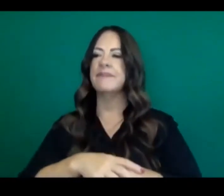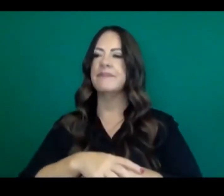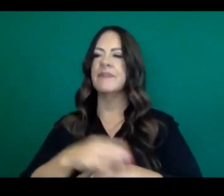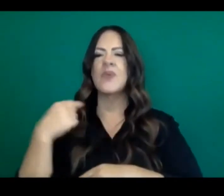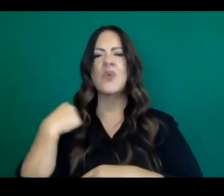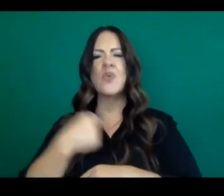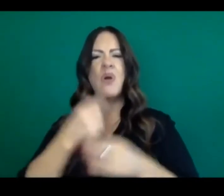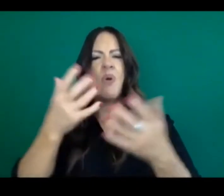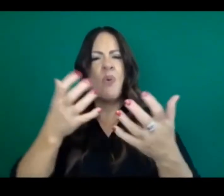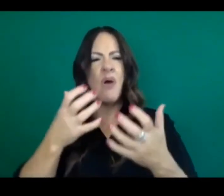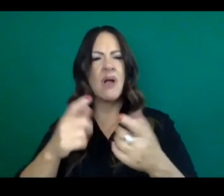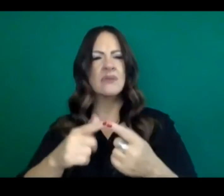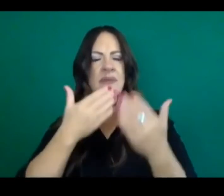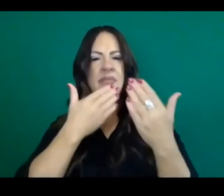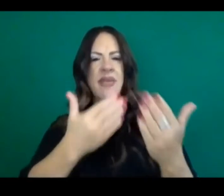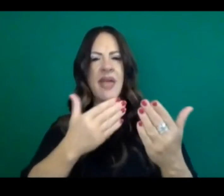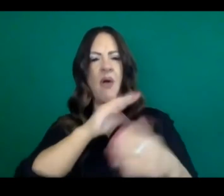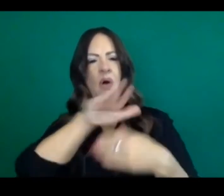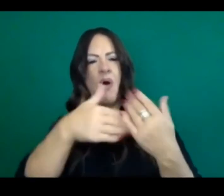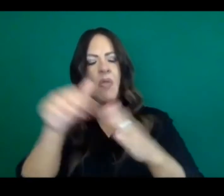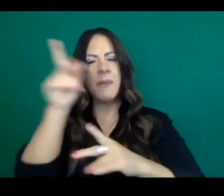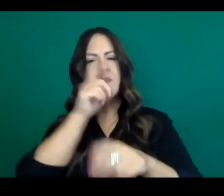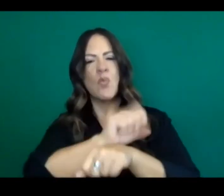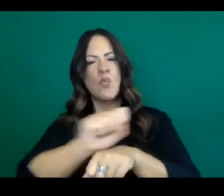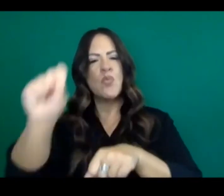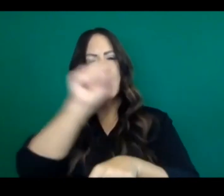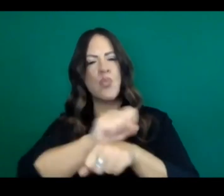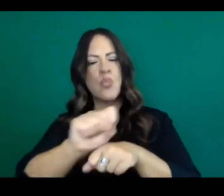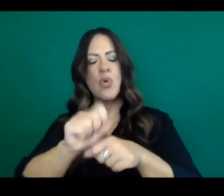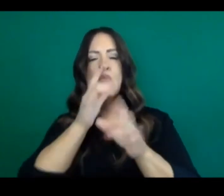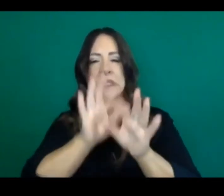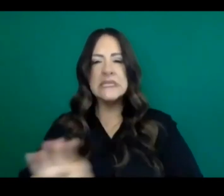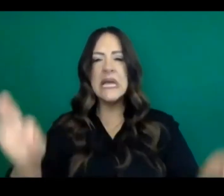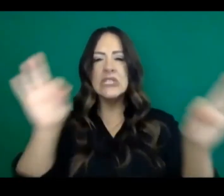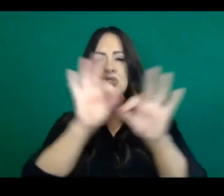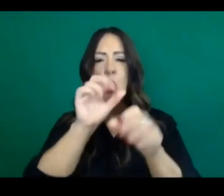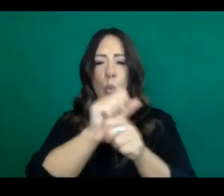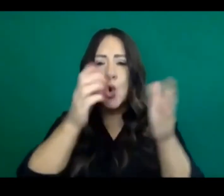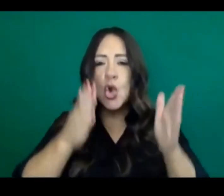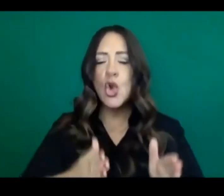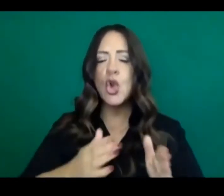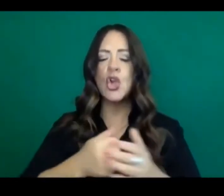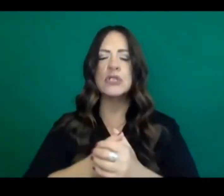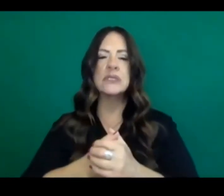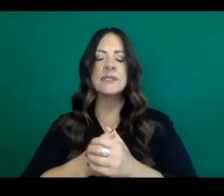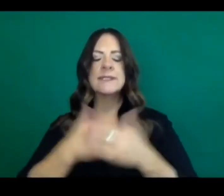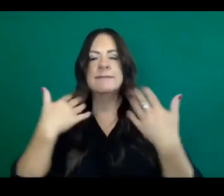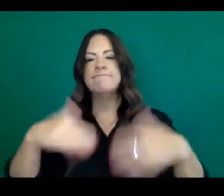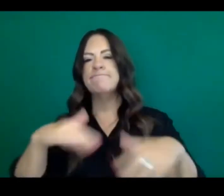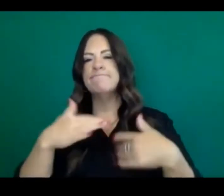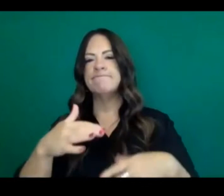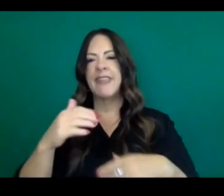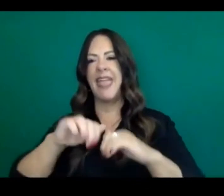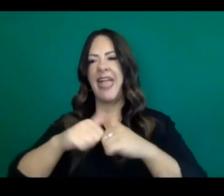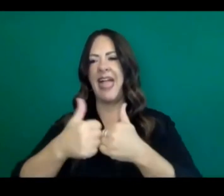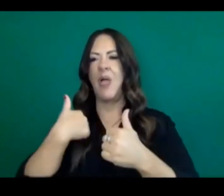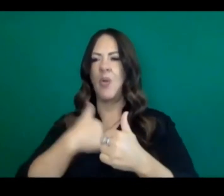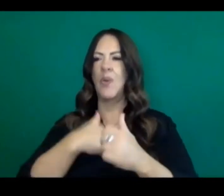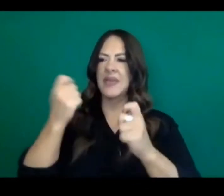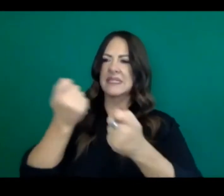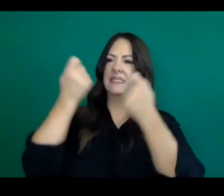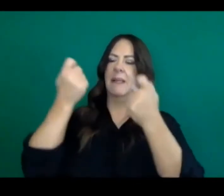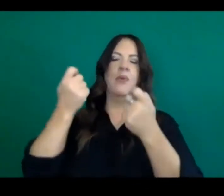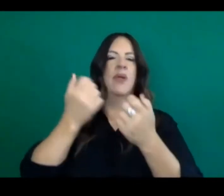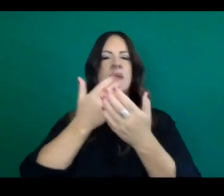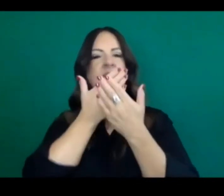are part of our essential workforce and our workforce in general. And what more can we do to celebrate work